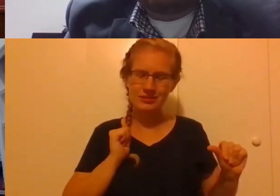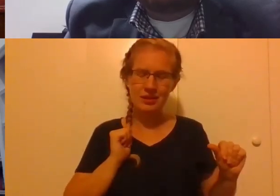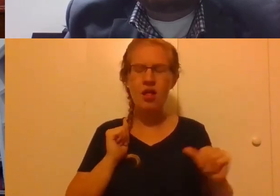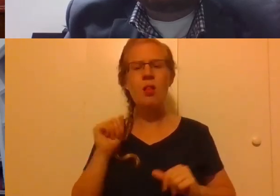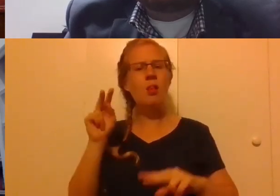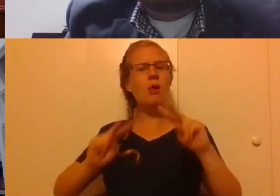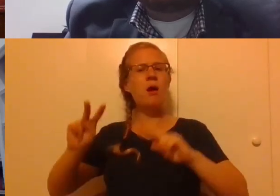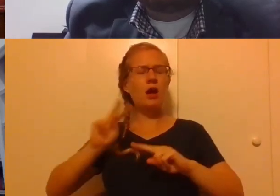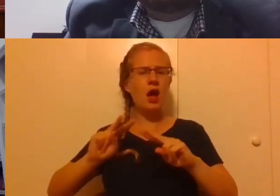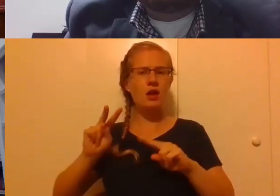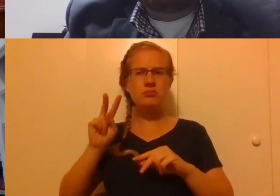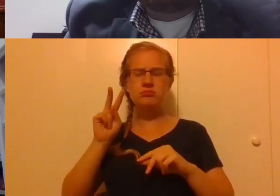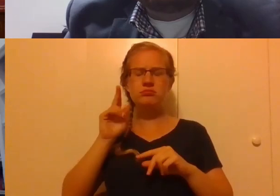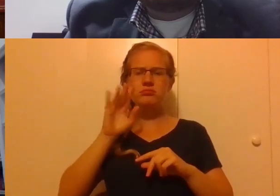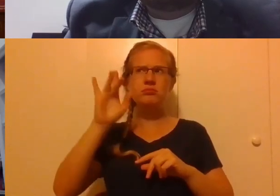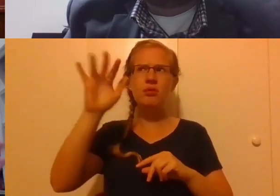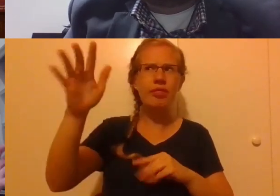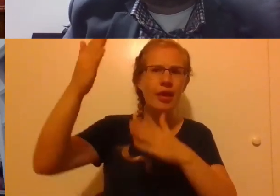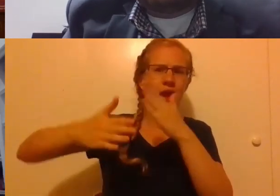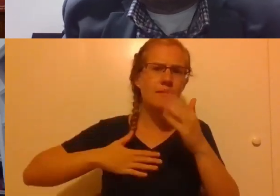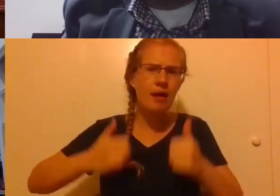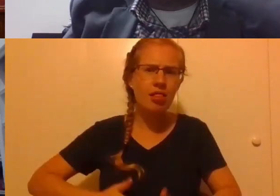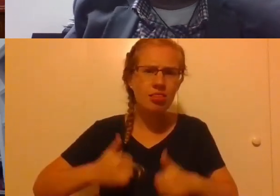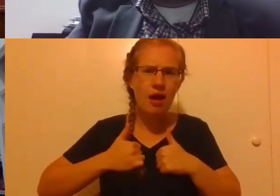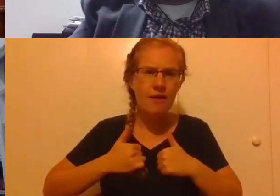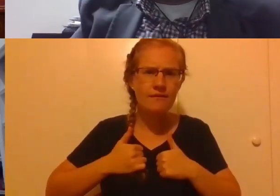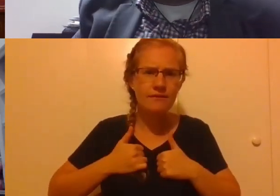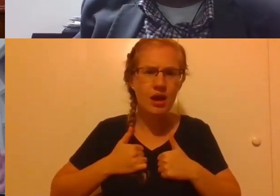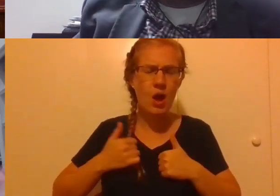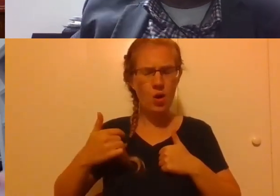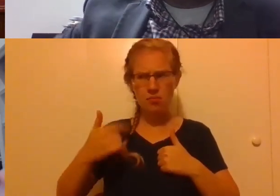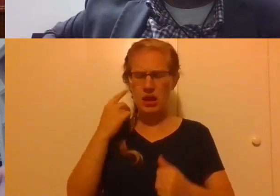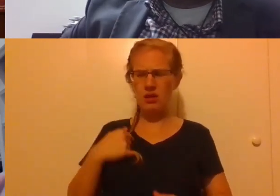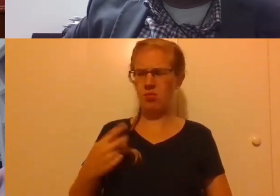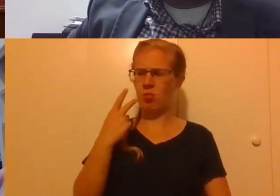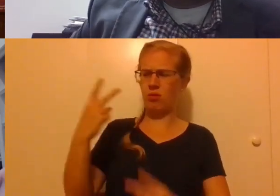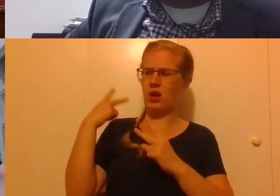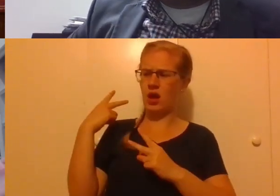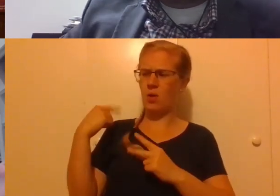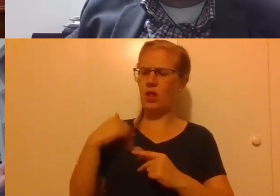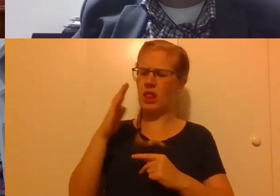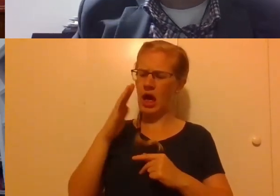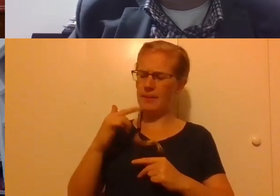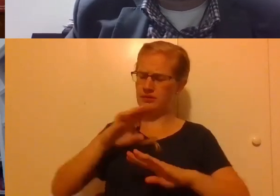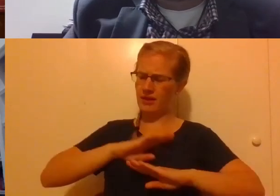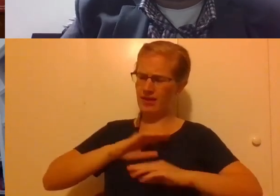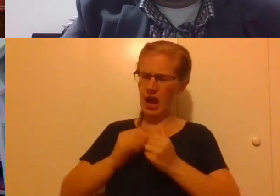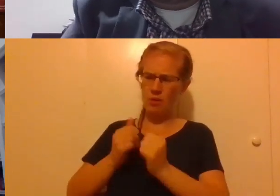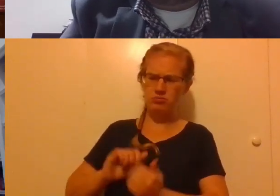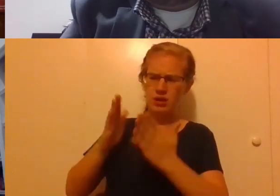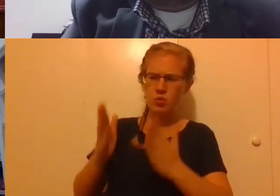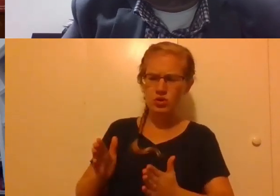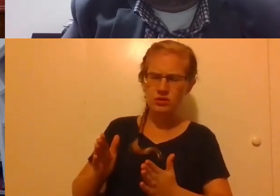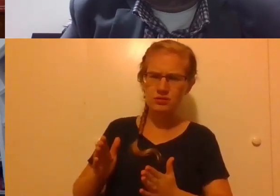way and think, well, at the end of my life, what will, will I be pleased with the way I treated this person? And I will, and I'll